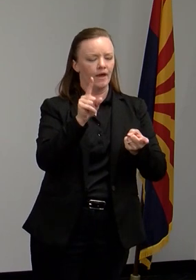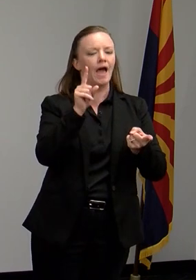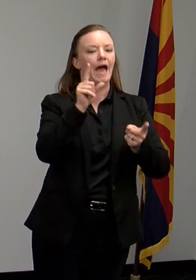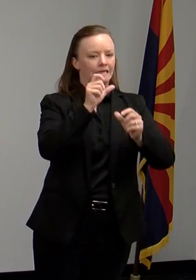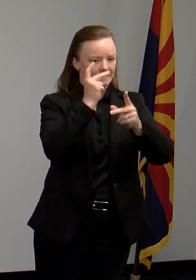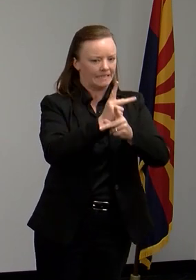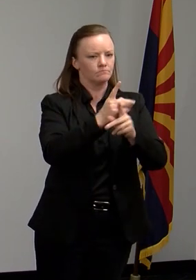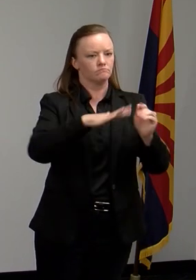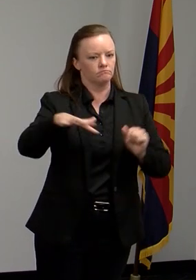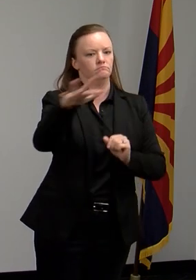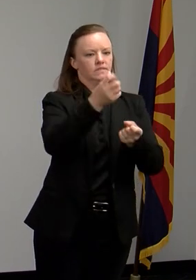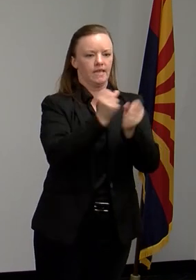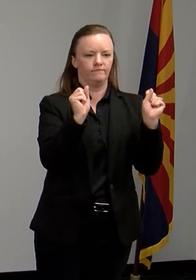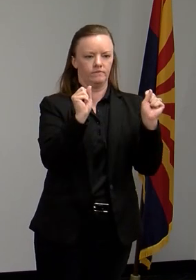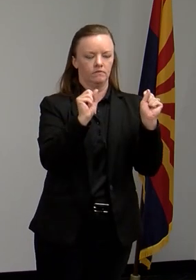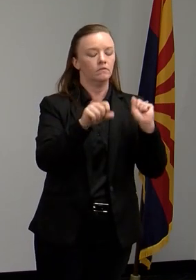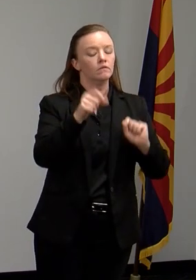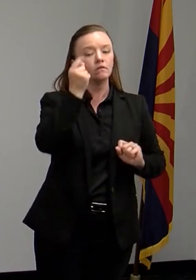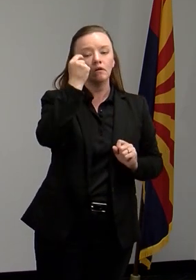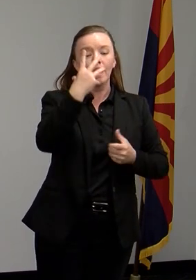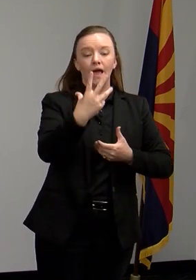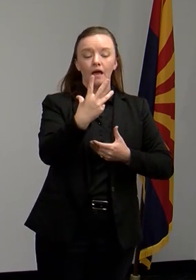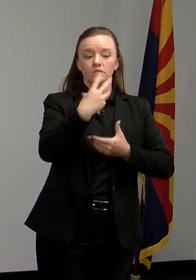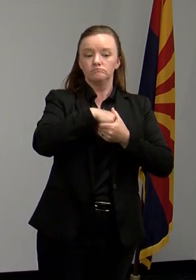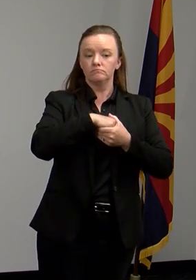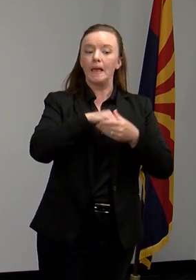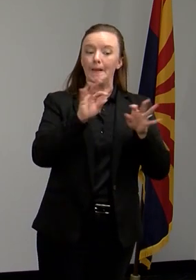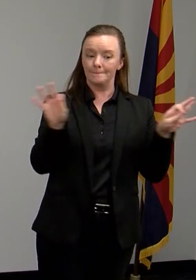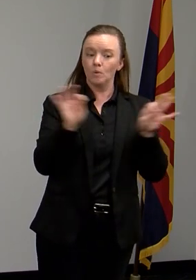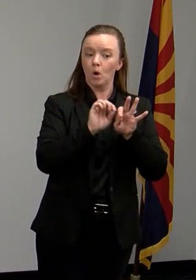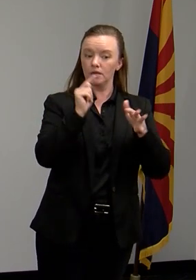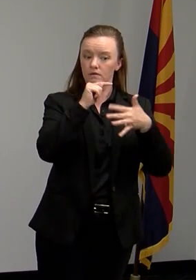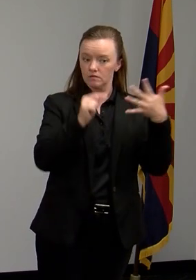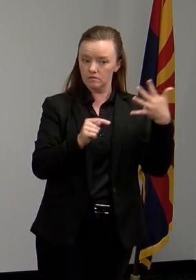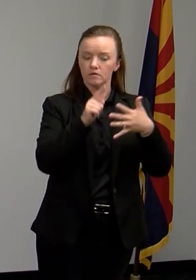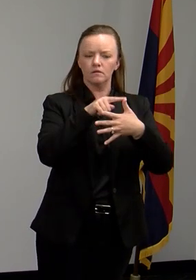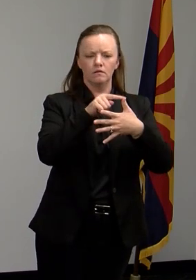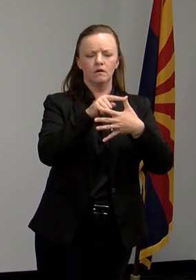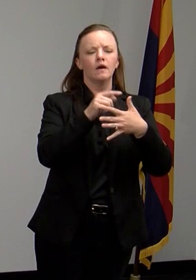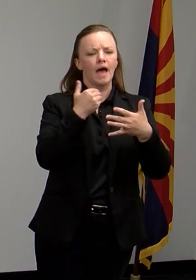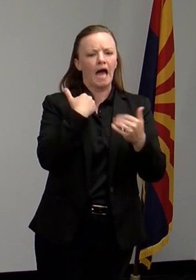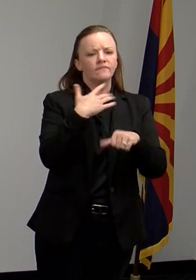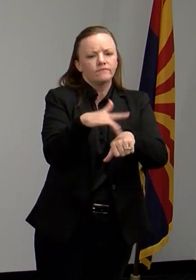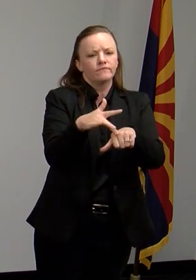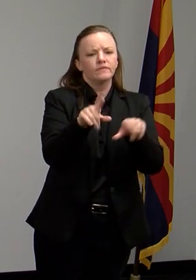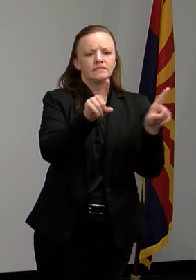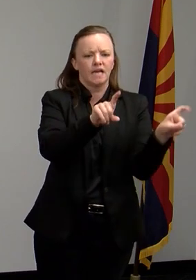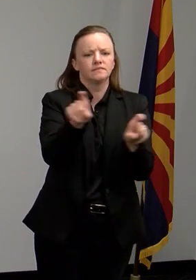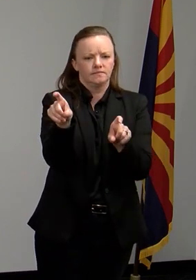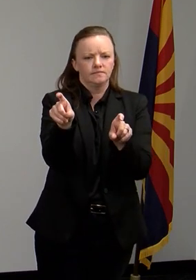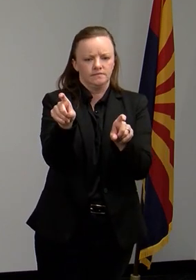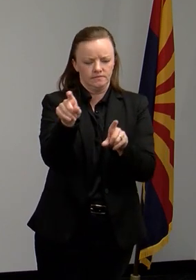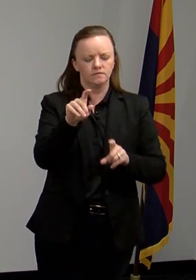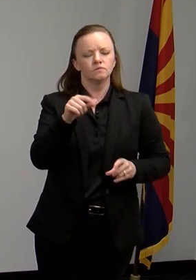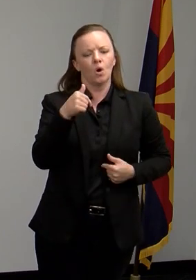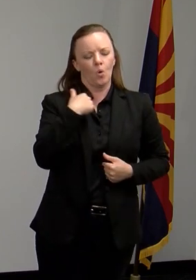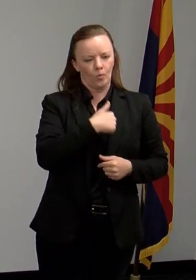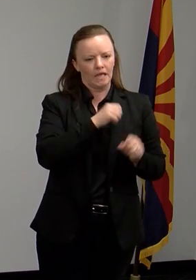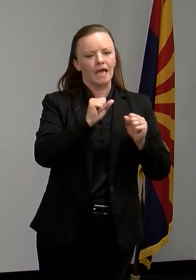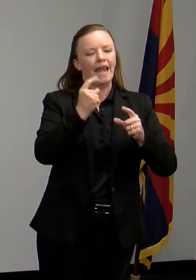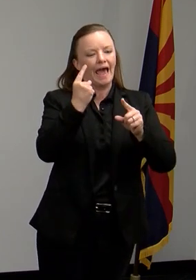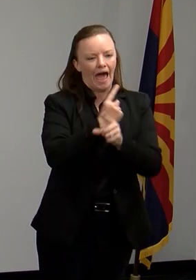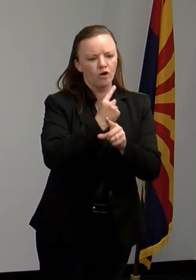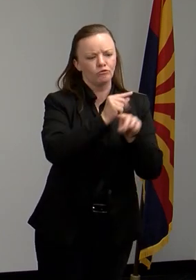things that are important is having enough testing available so that we can have accurate surveillance.